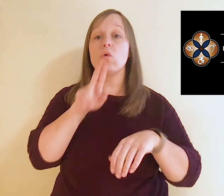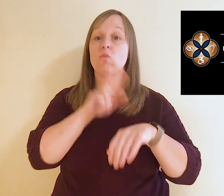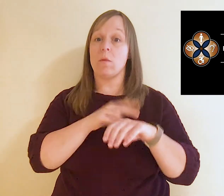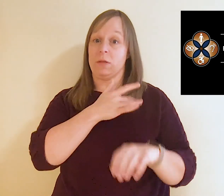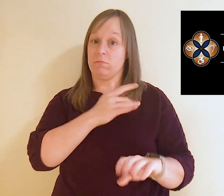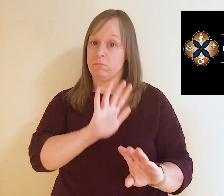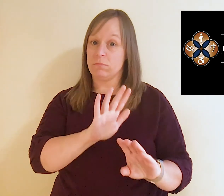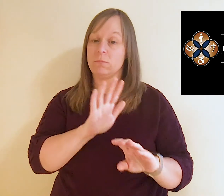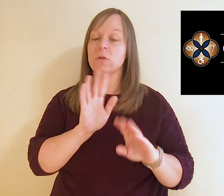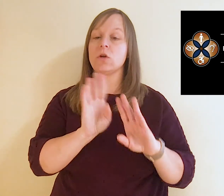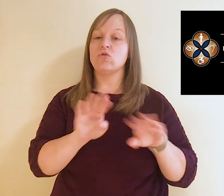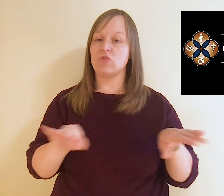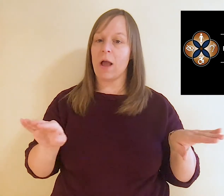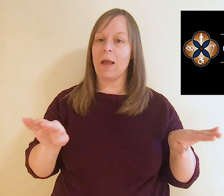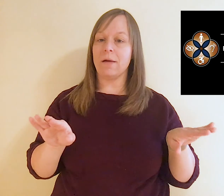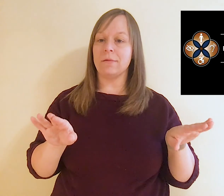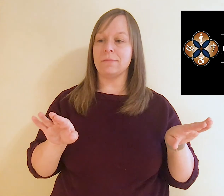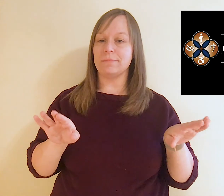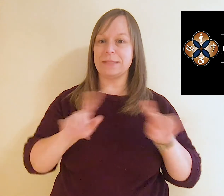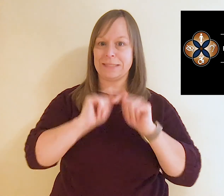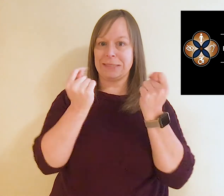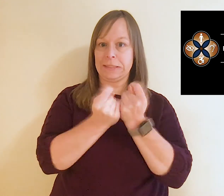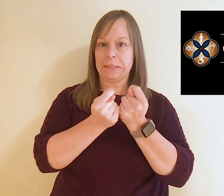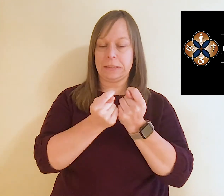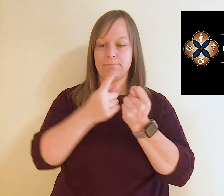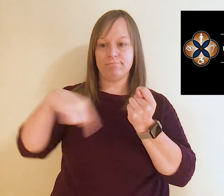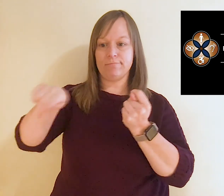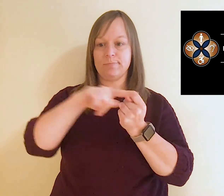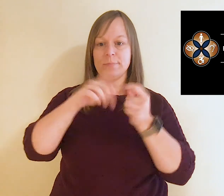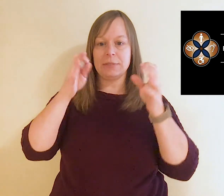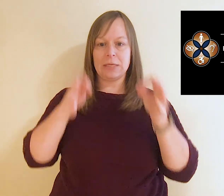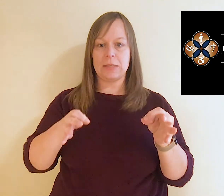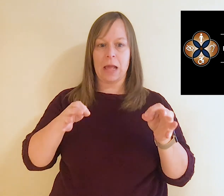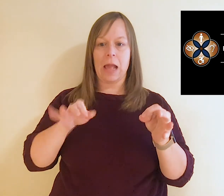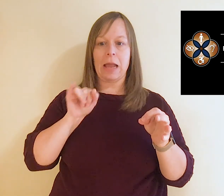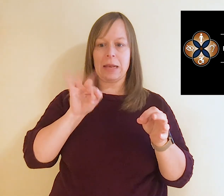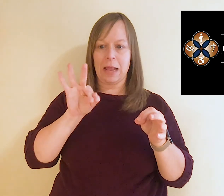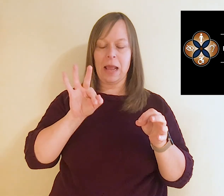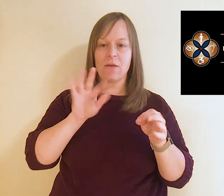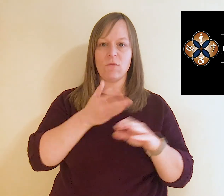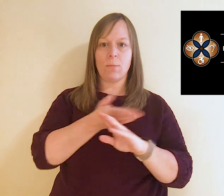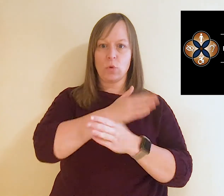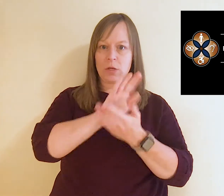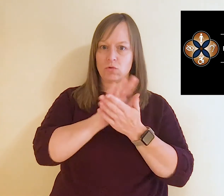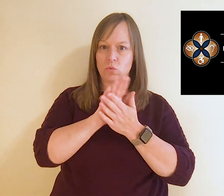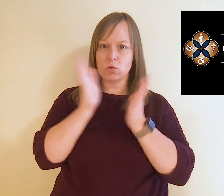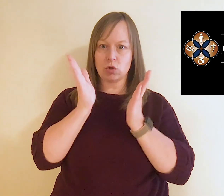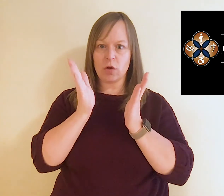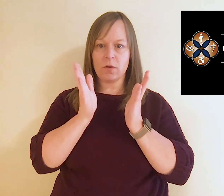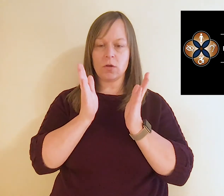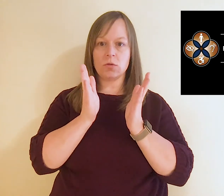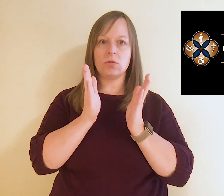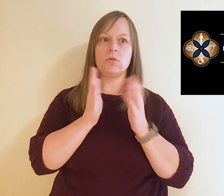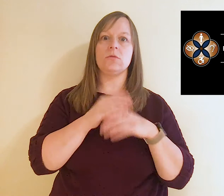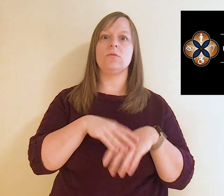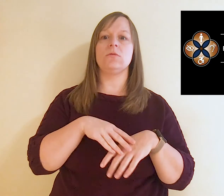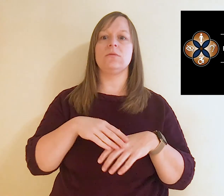So, normally, your child's team decides if your child will get preschool services. preschool,